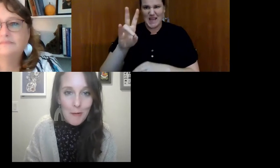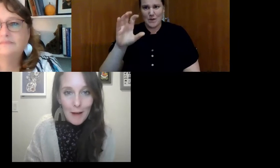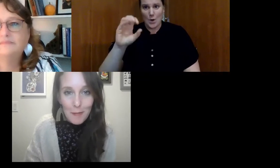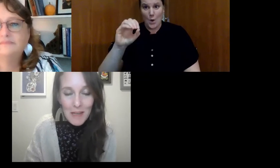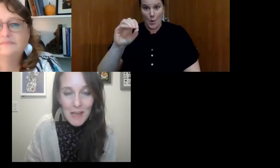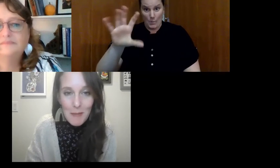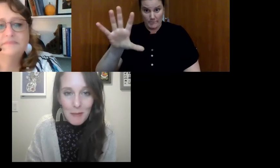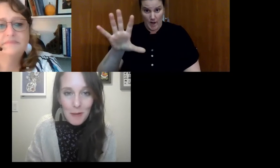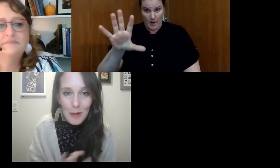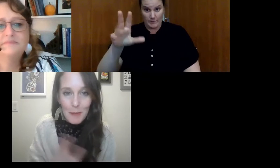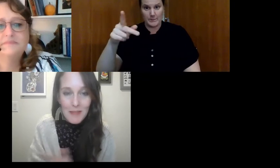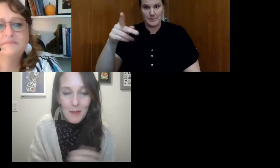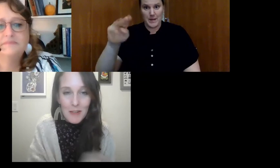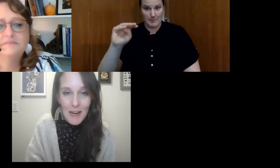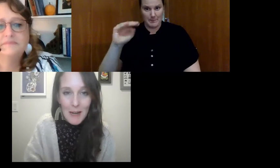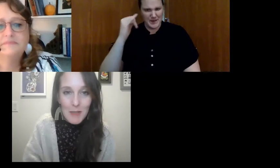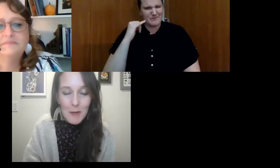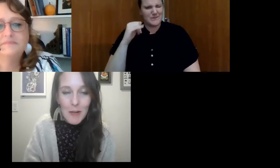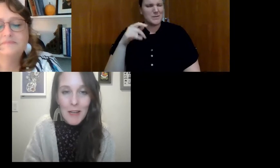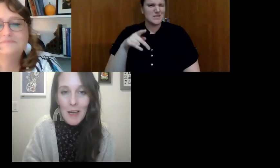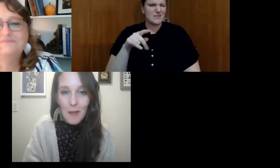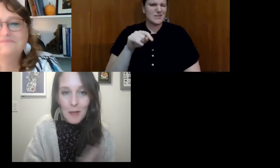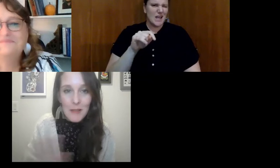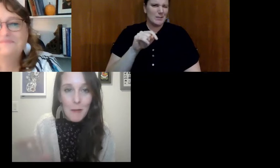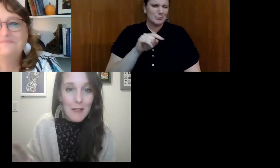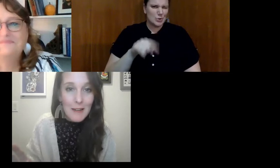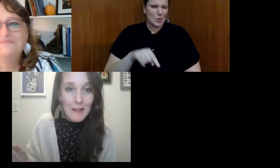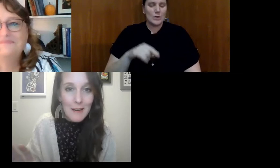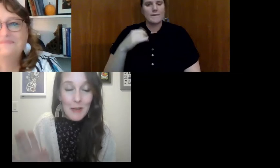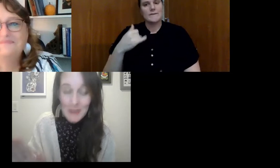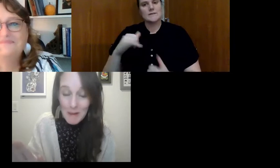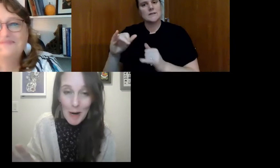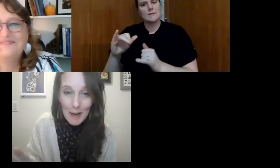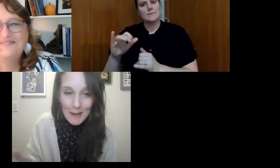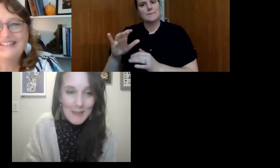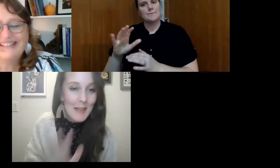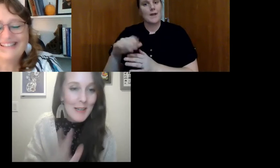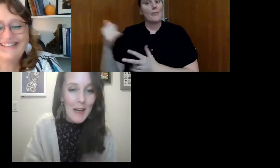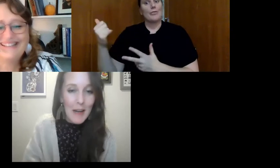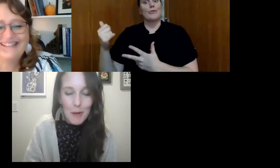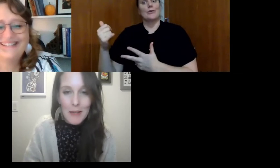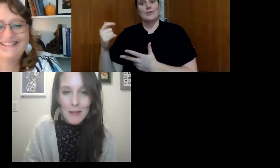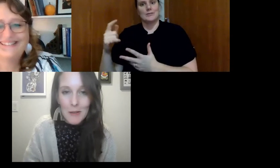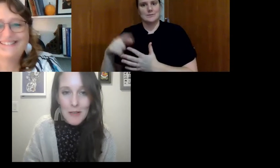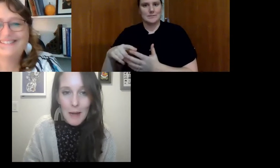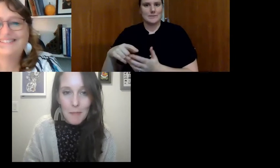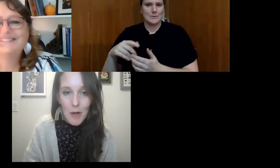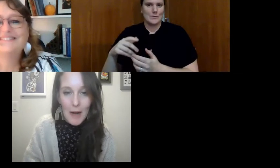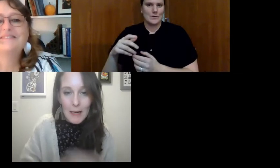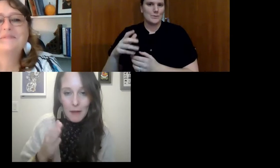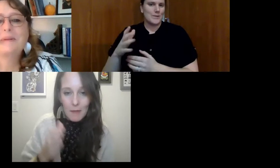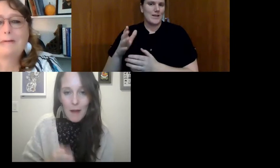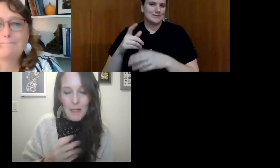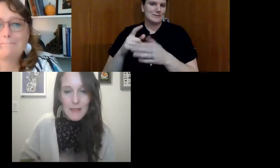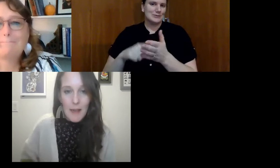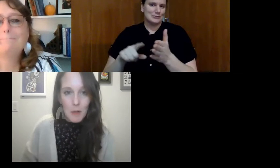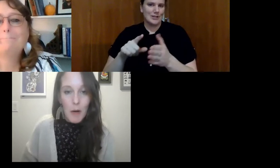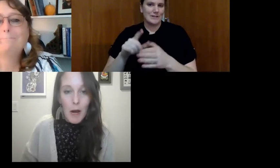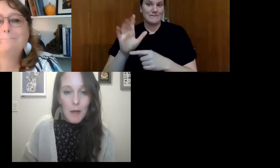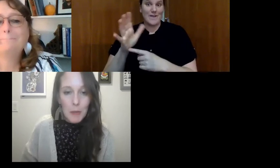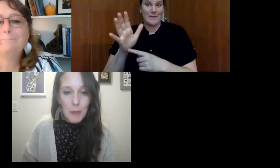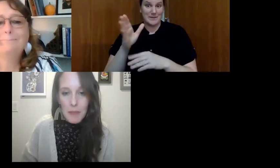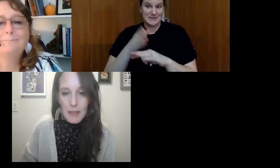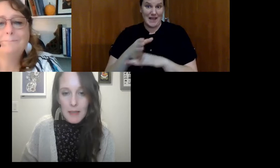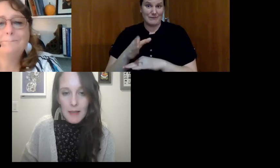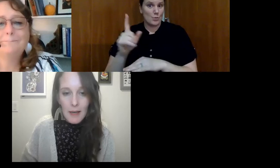.05 p.m. If you're in the Pacific time zone, if you're somebody, if you're somewhere else, we'll let you do the time tracking. But five minutes